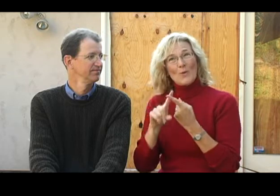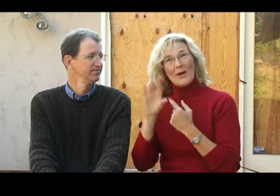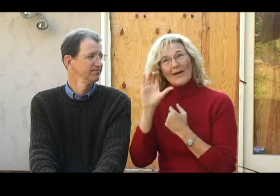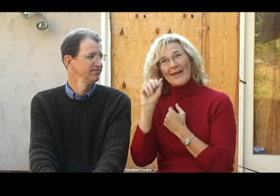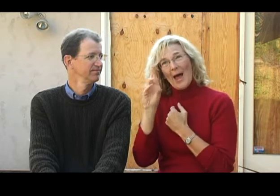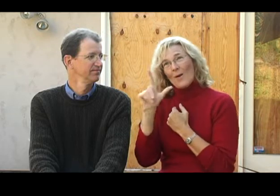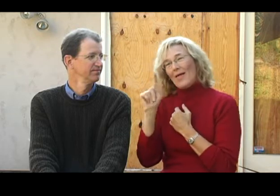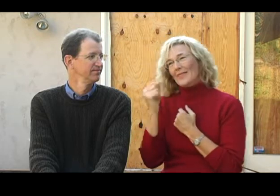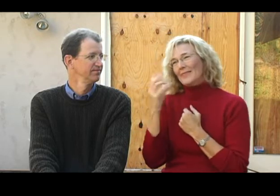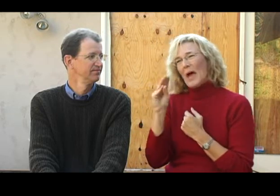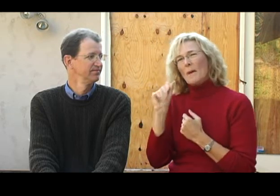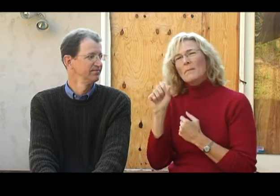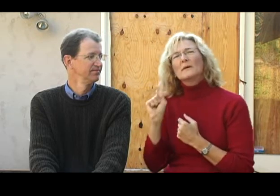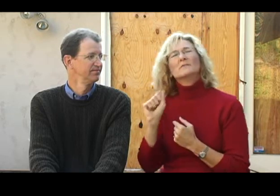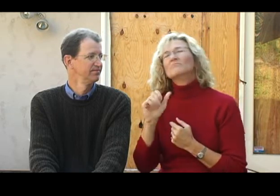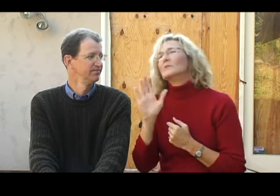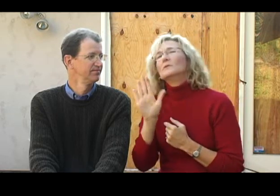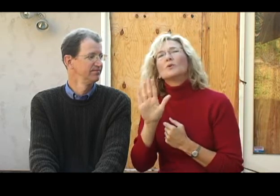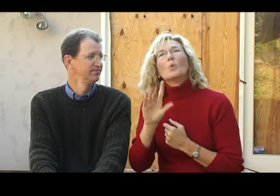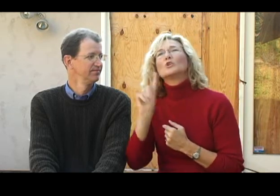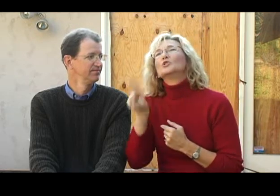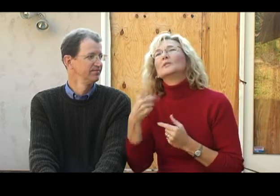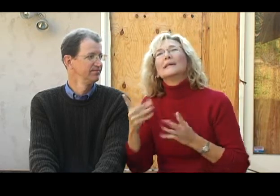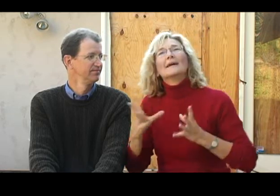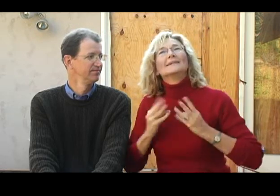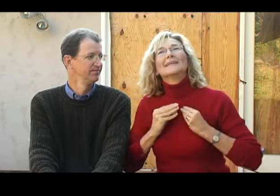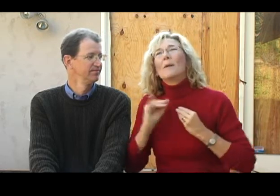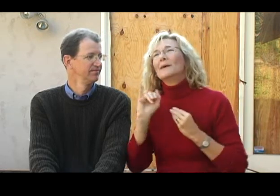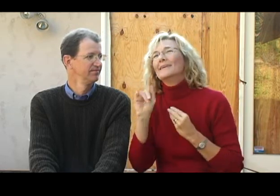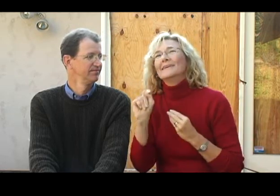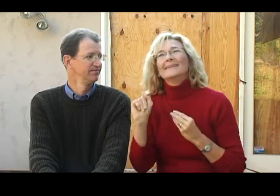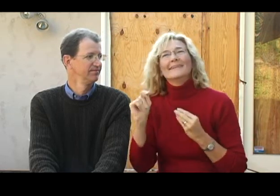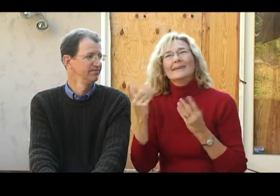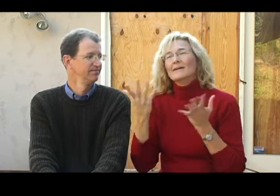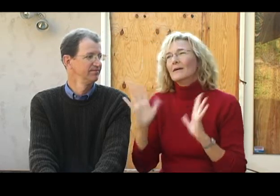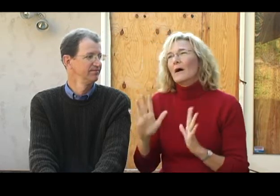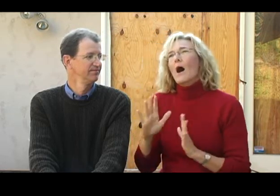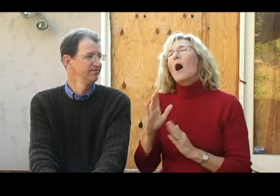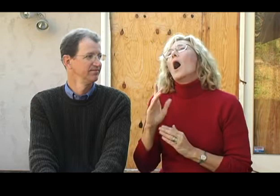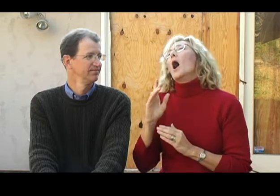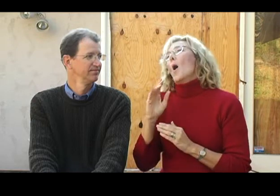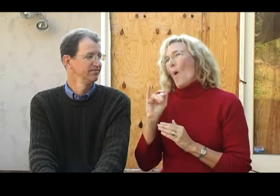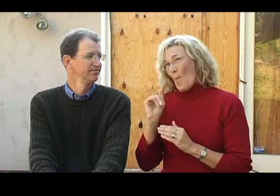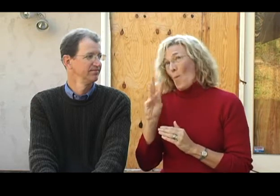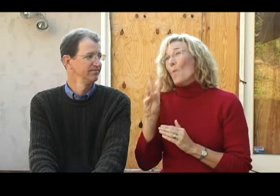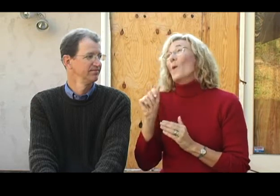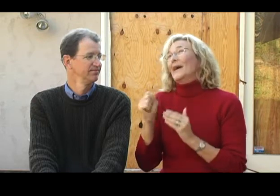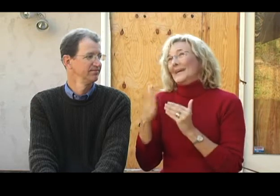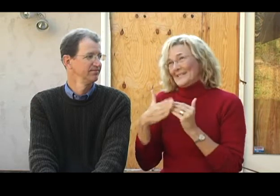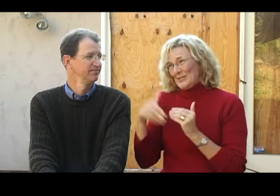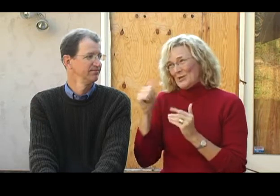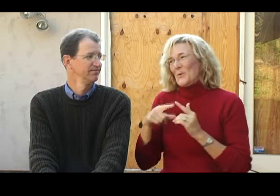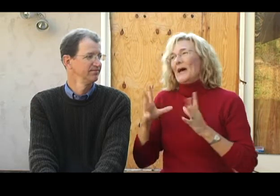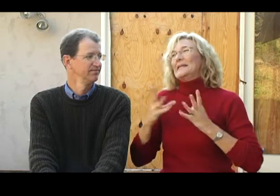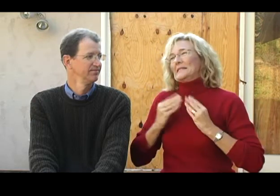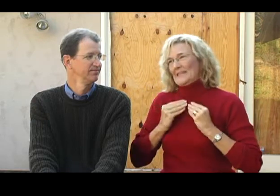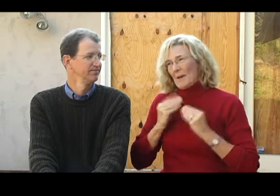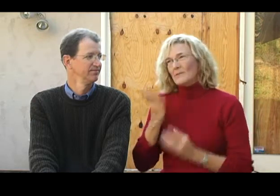thanks to Carol Thomas she said just accept it and it was easier to